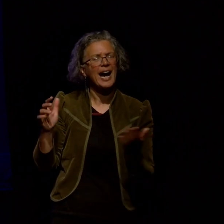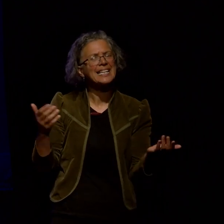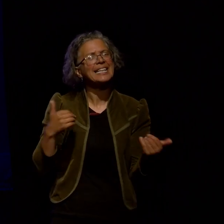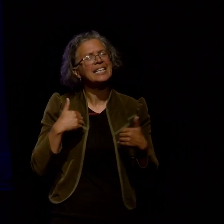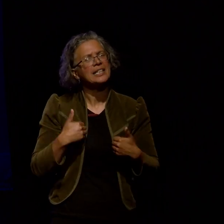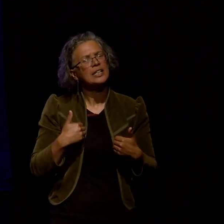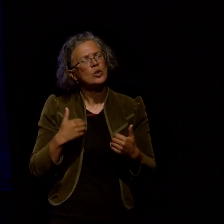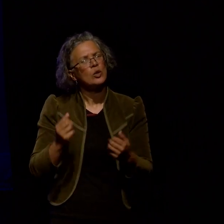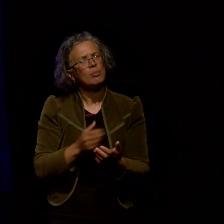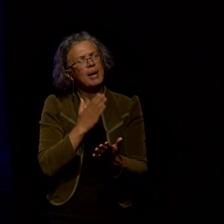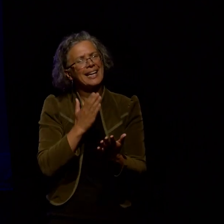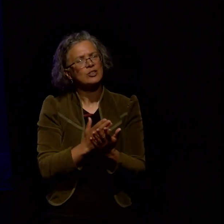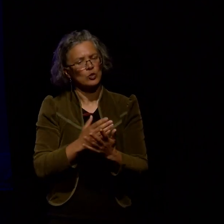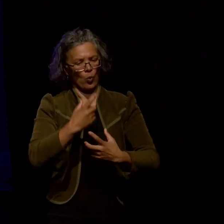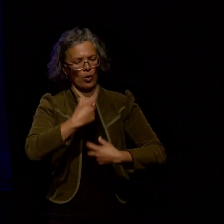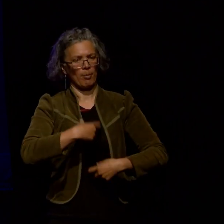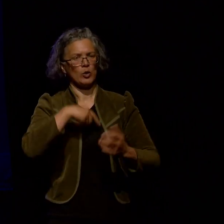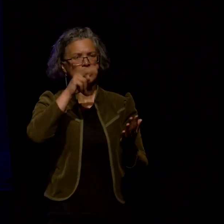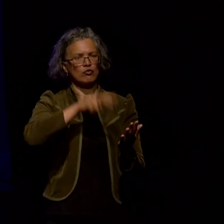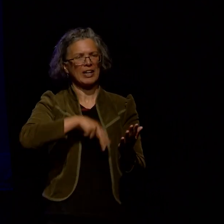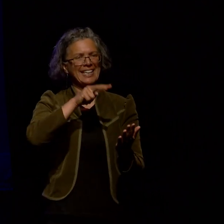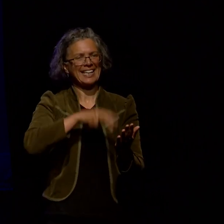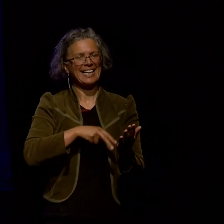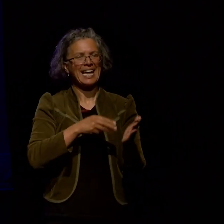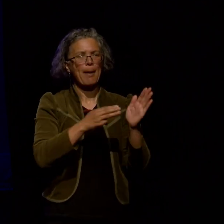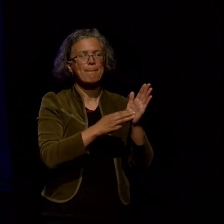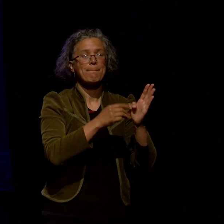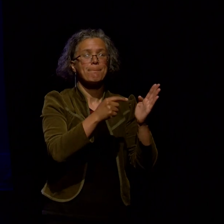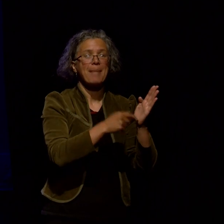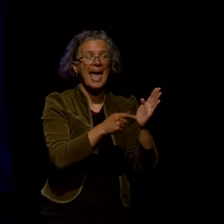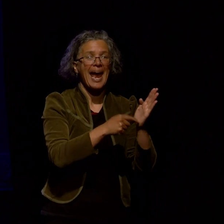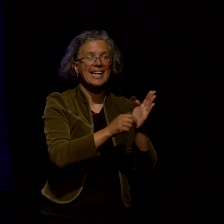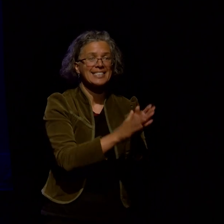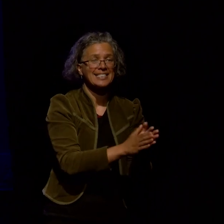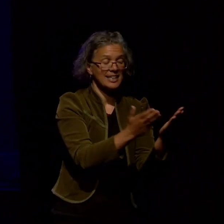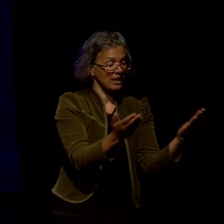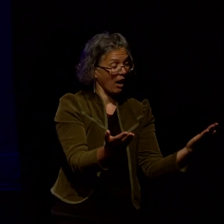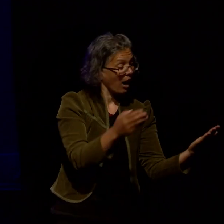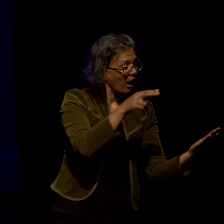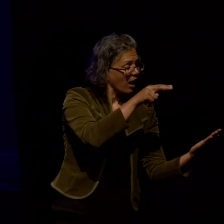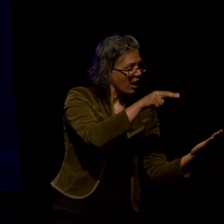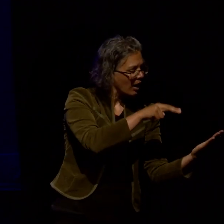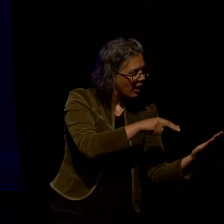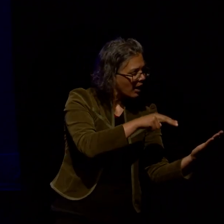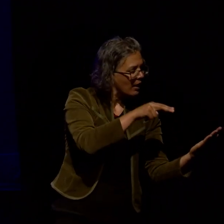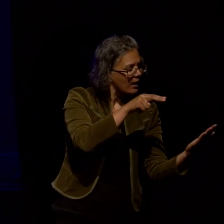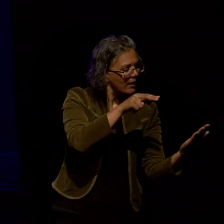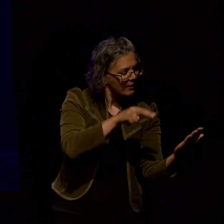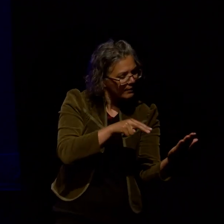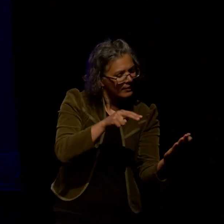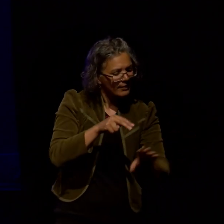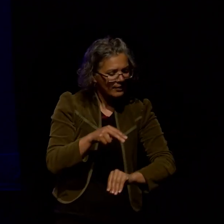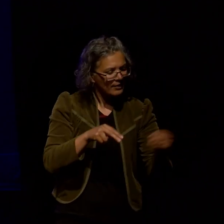to read with a a matte finish on the page and it's just like this little subtle thing but it's